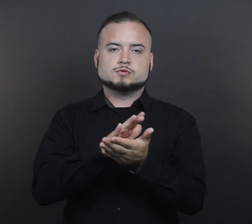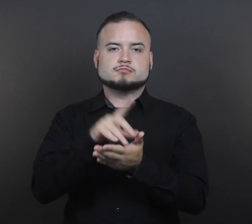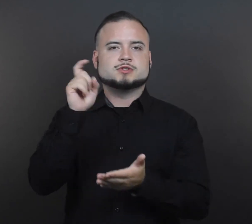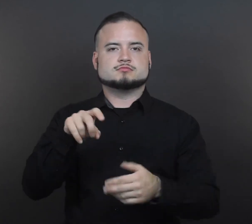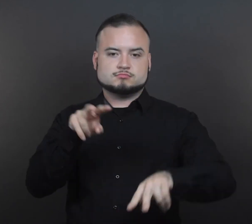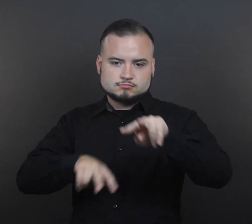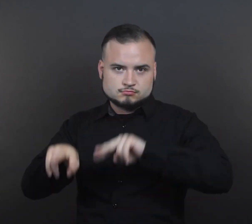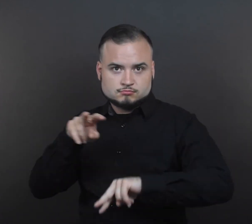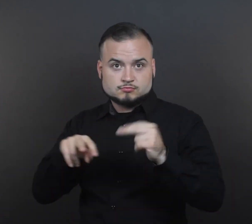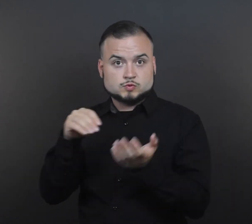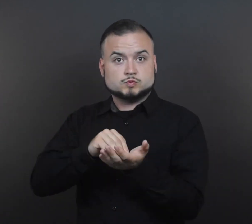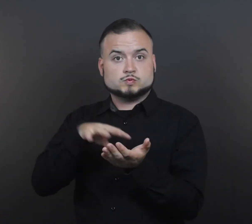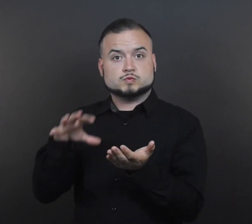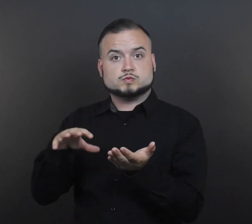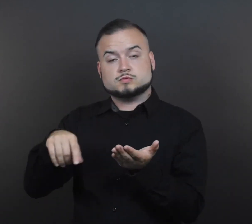evaluate students in their native language.